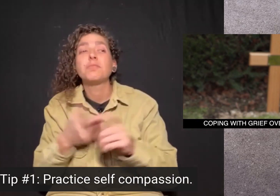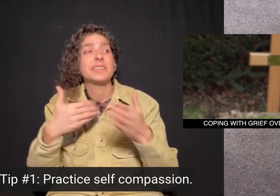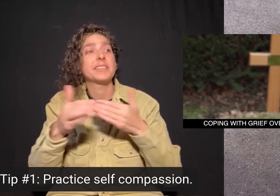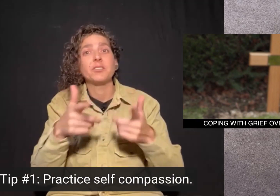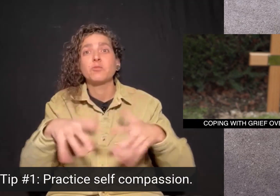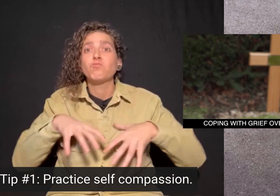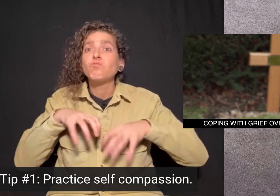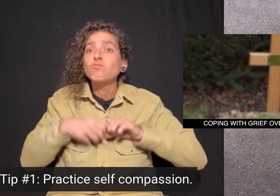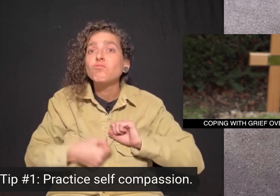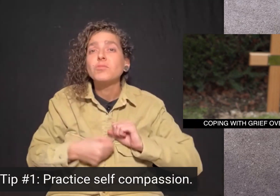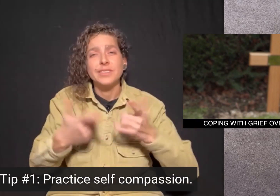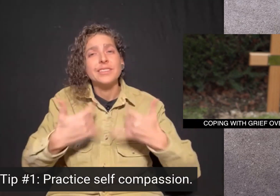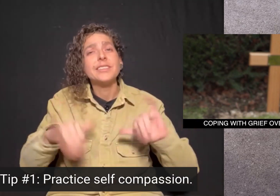even while you're grieving.